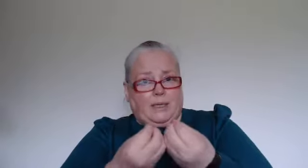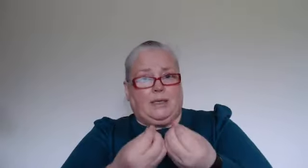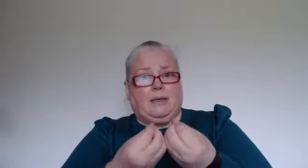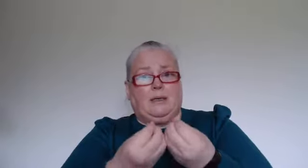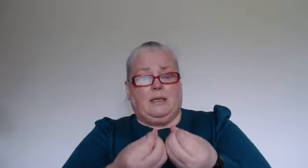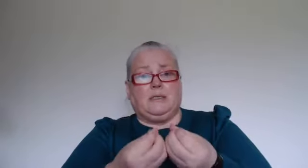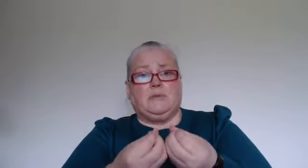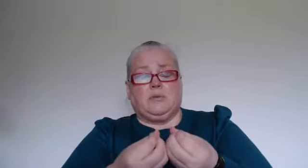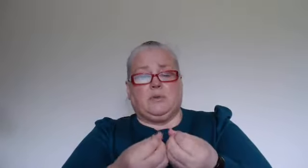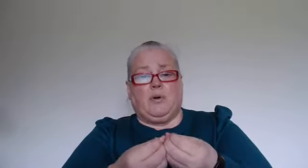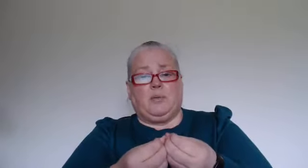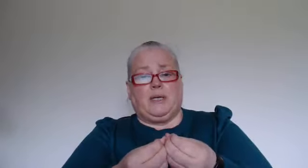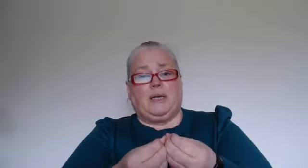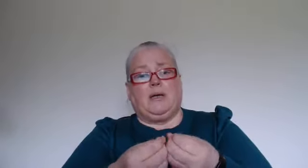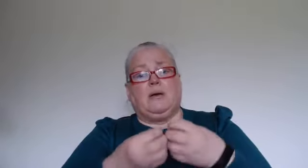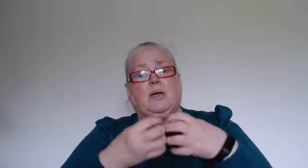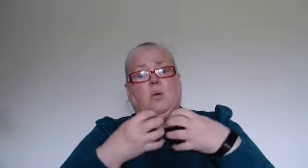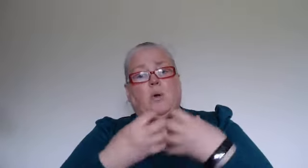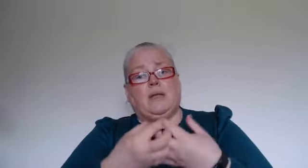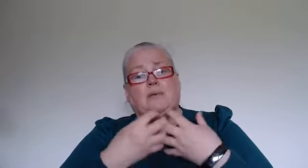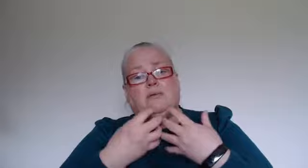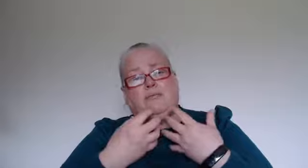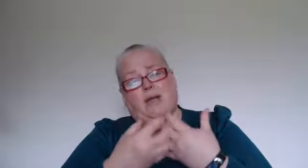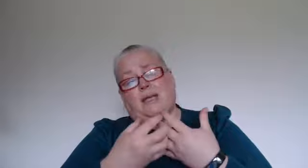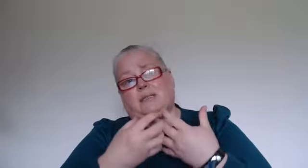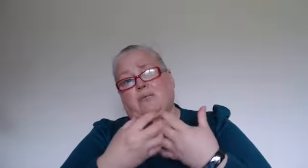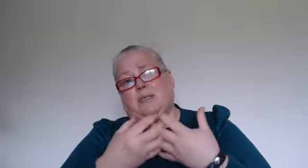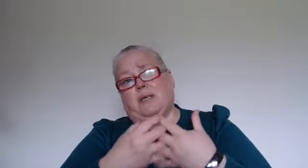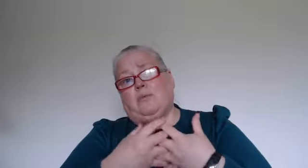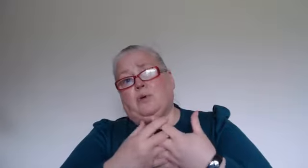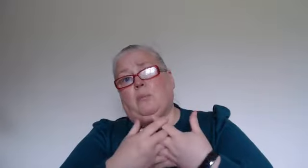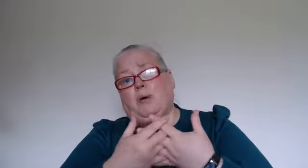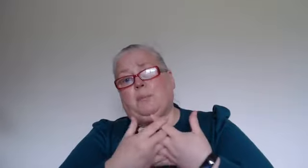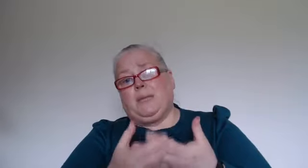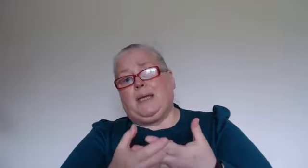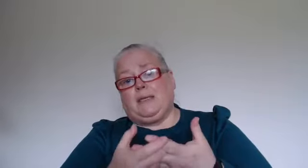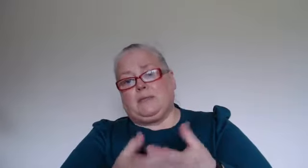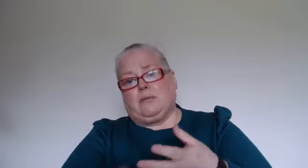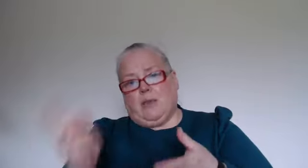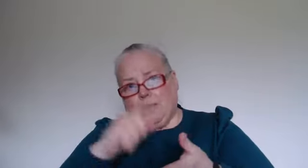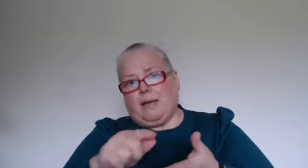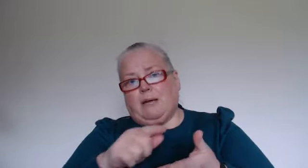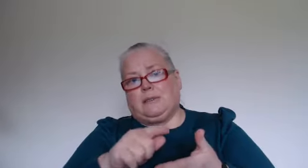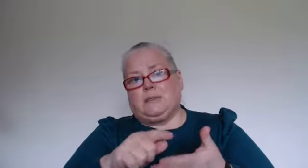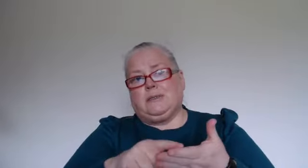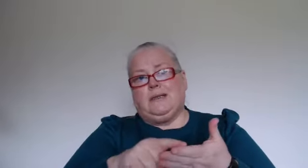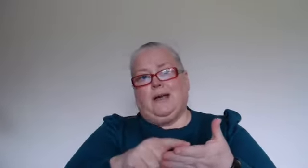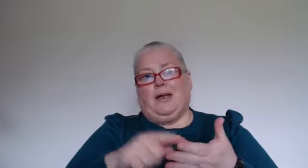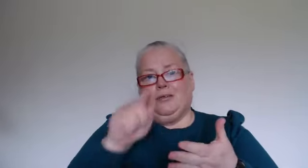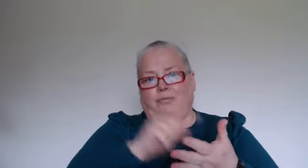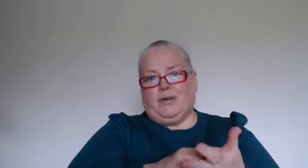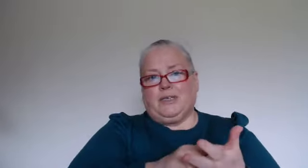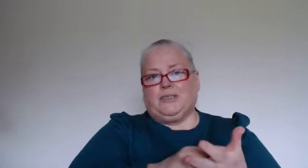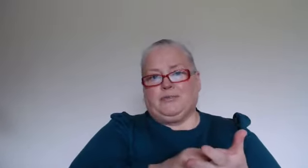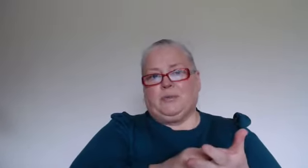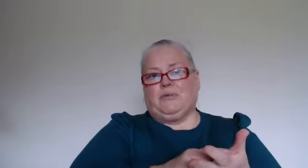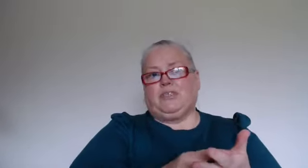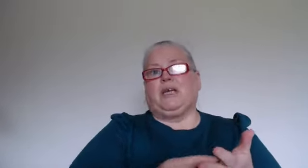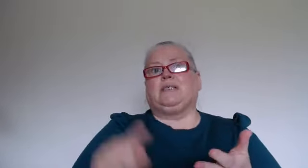and I like to use the word appropriately here when they're afraid of what the outcome might be. think back on it. Are you afraid you're going to be rejected?